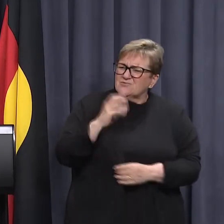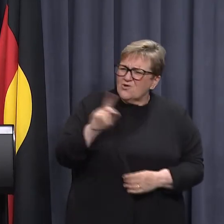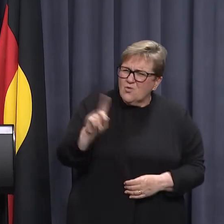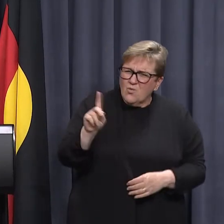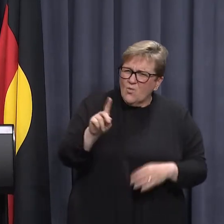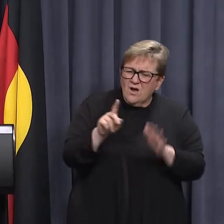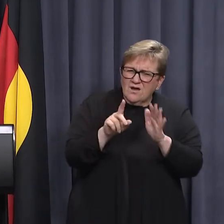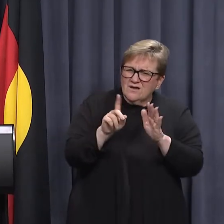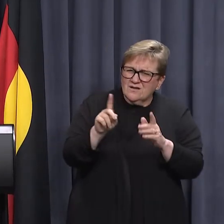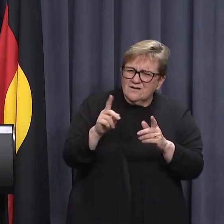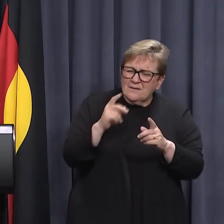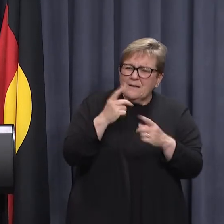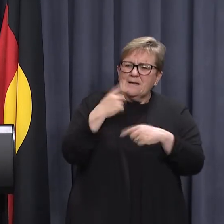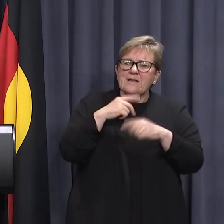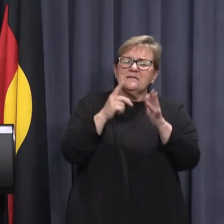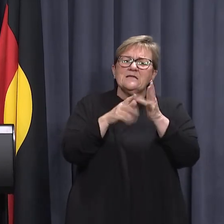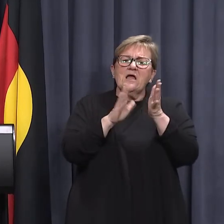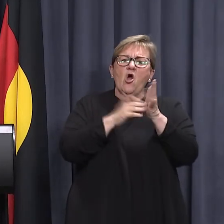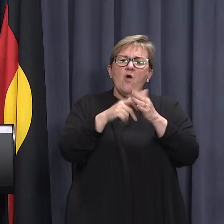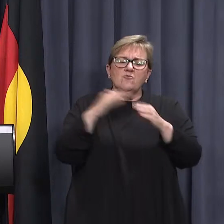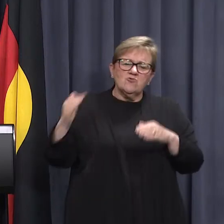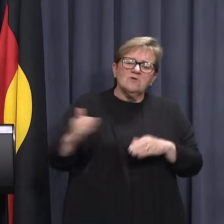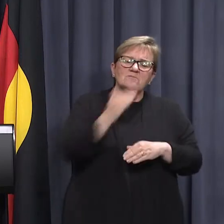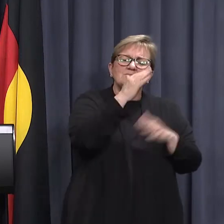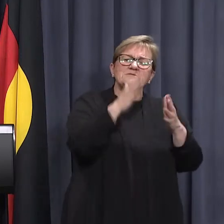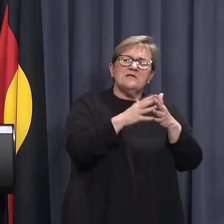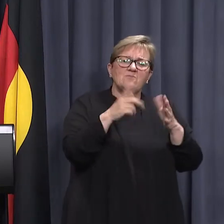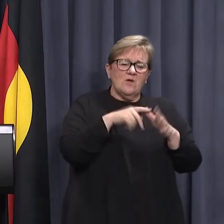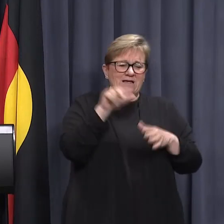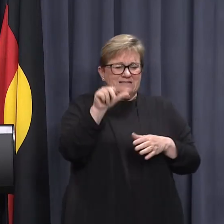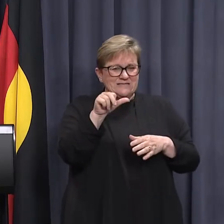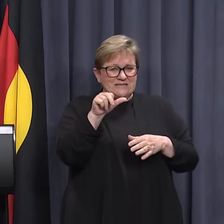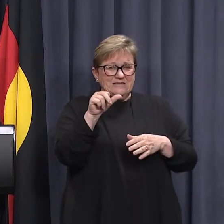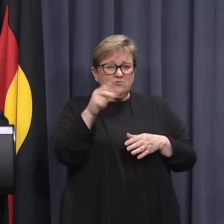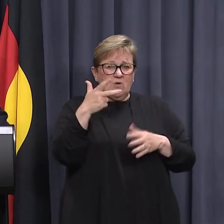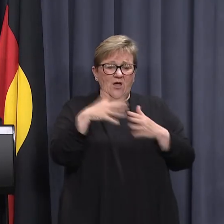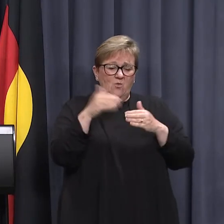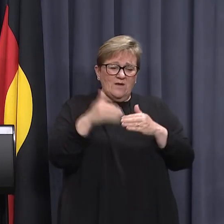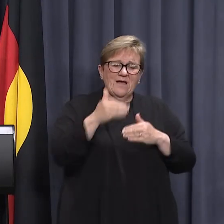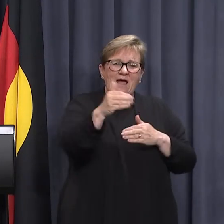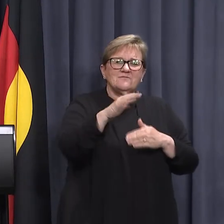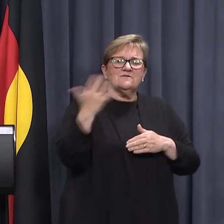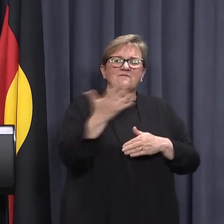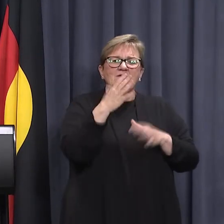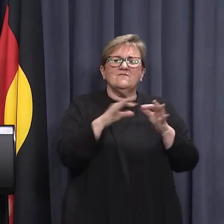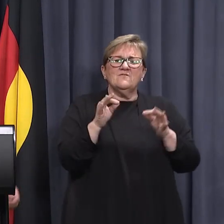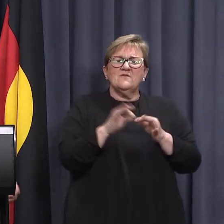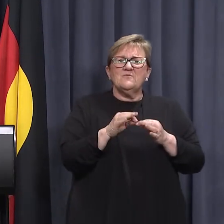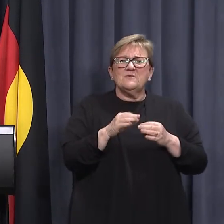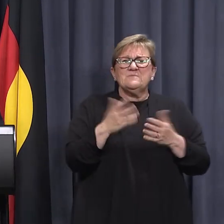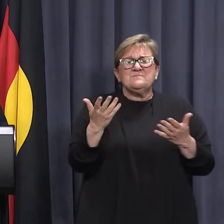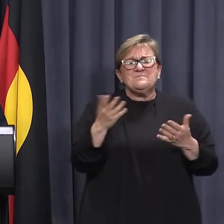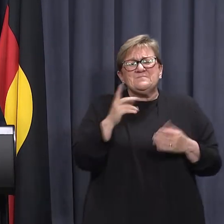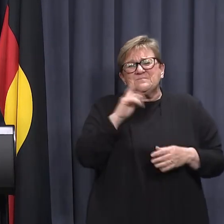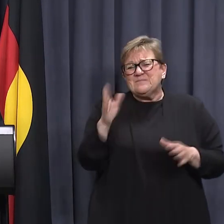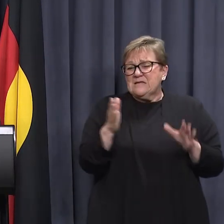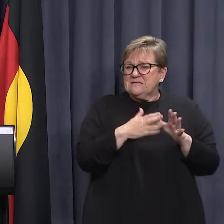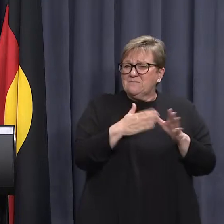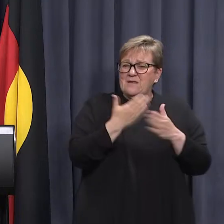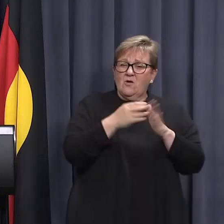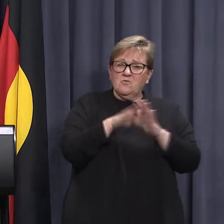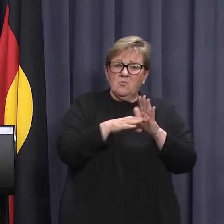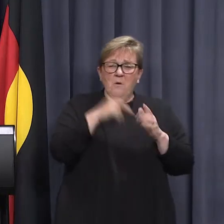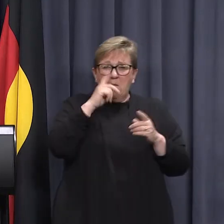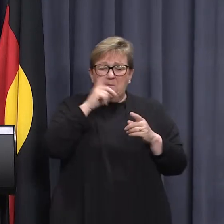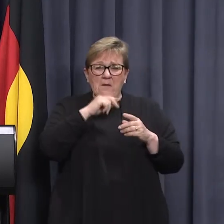timeline? Is an Omicron peak in WA six to eight weeks after February 5? All depends upon what measures you put in place. There's a lot of